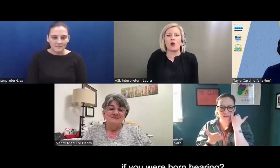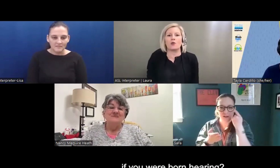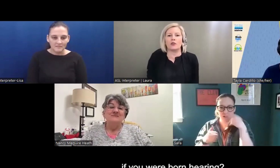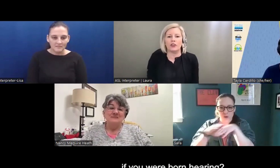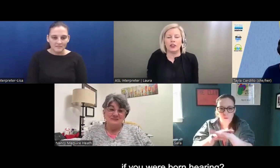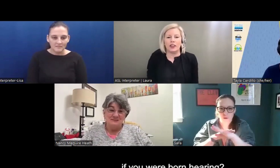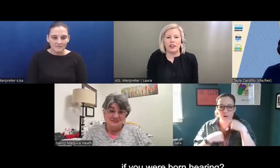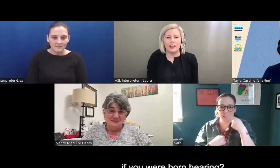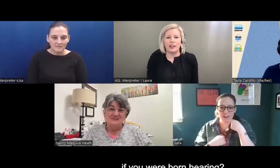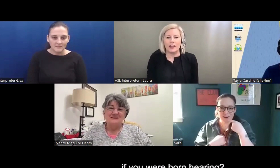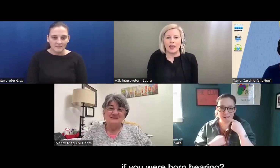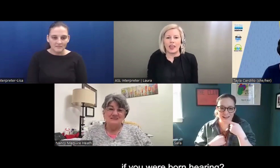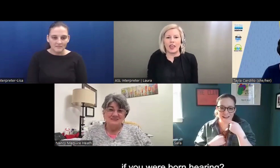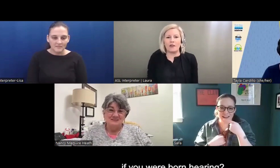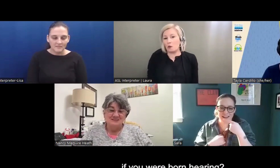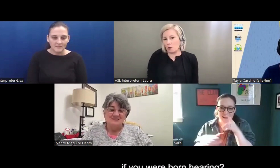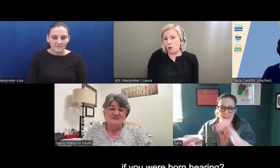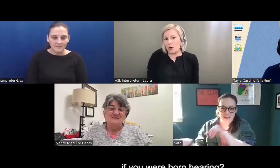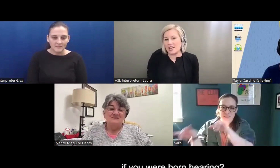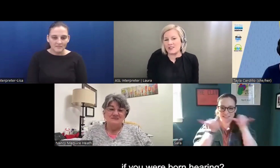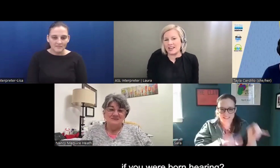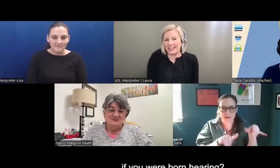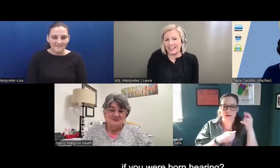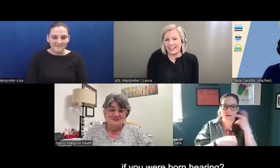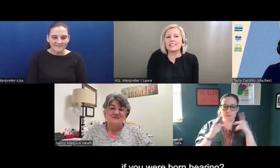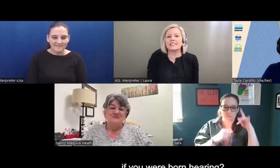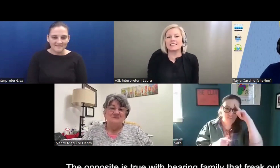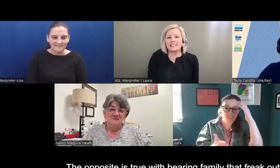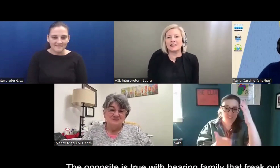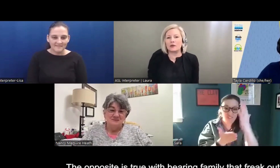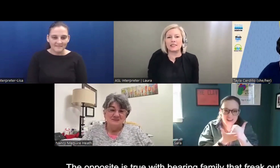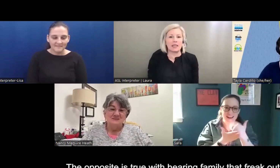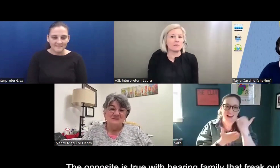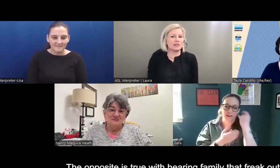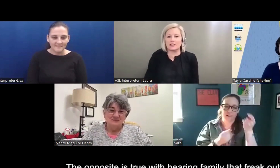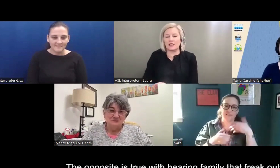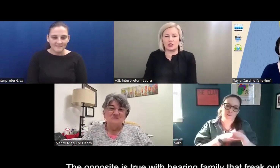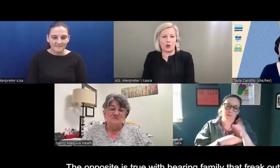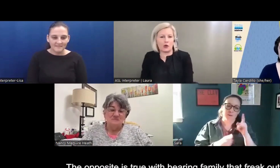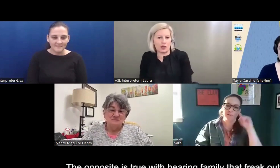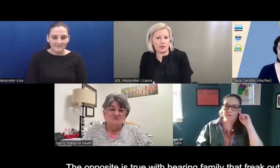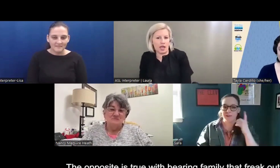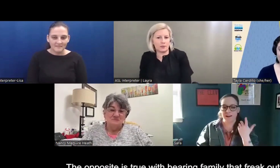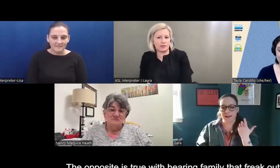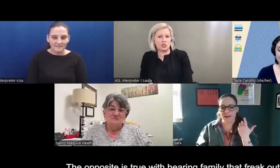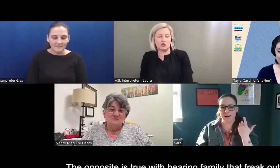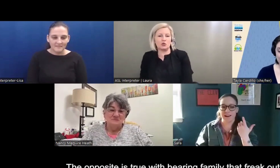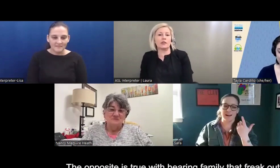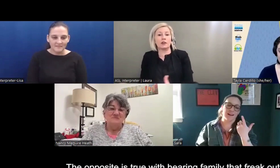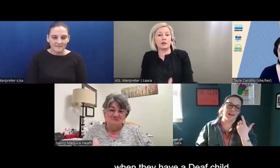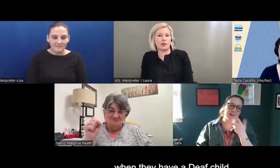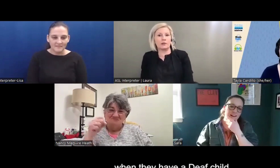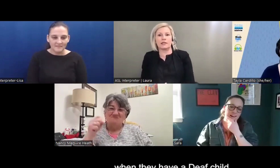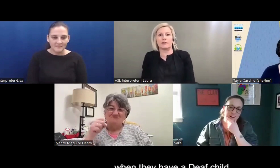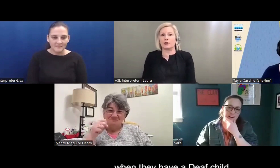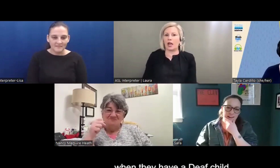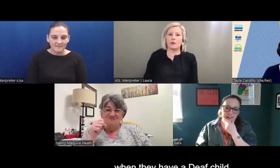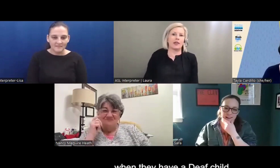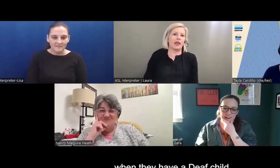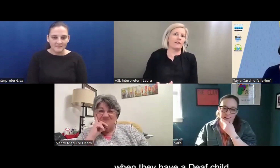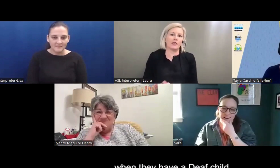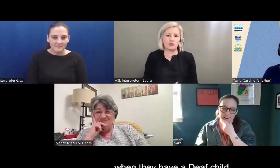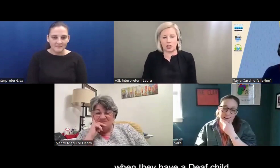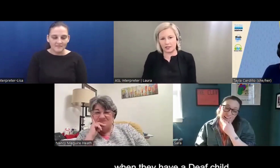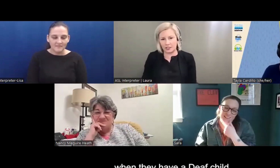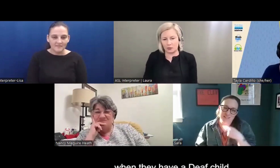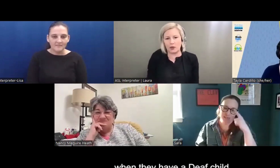out if you were born hearing? And, you know, same as, you know, the opposite is true with hearing families that freak out